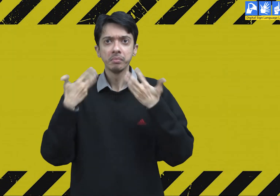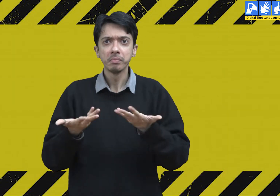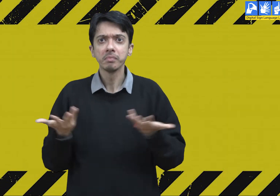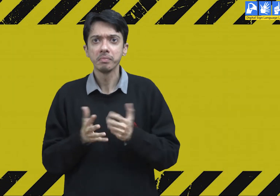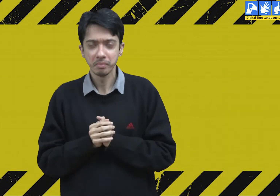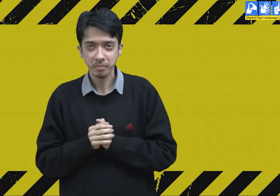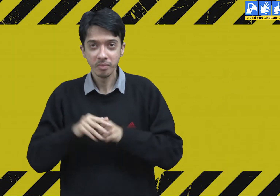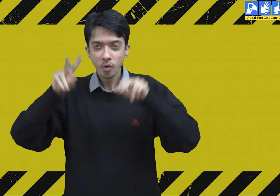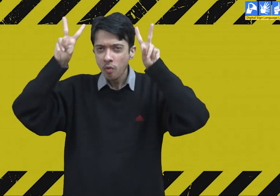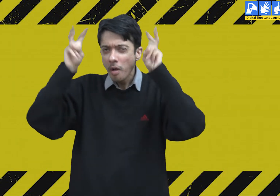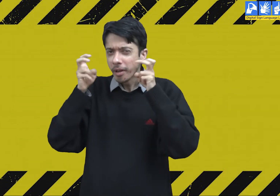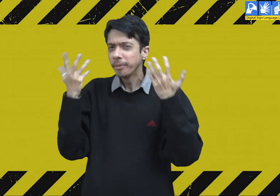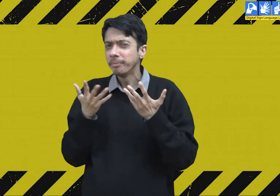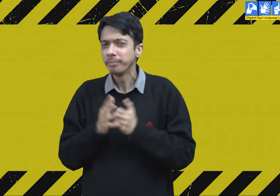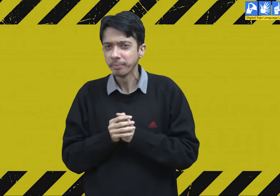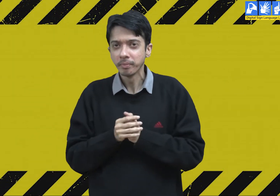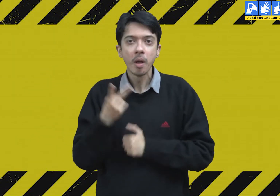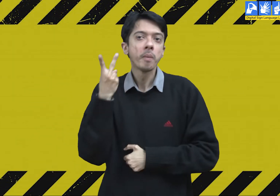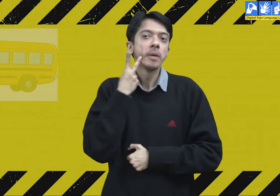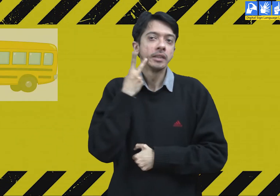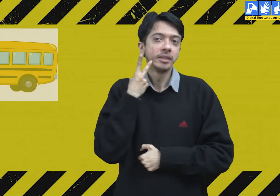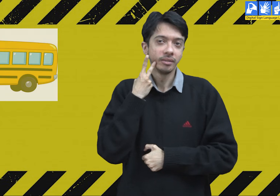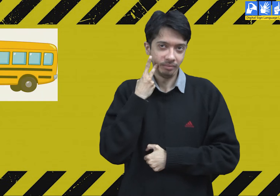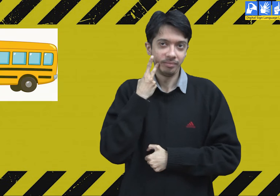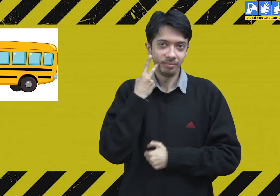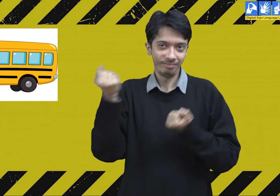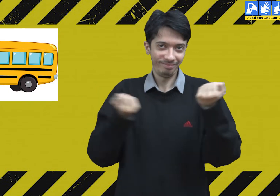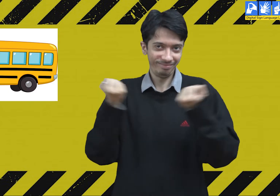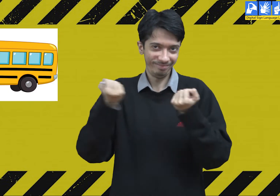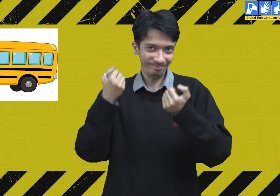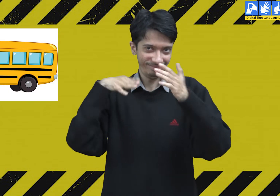Next topic is safety rules in a bus.